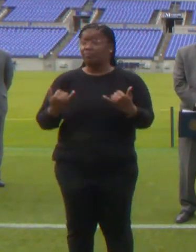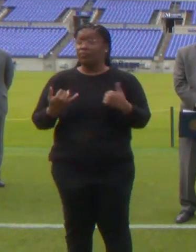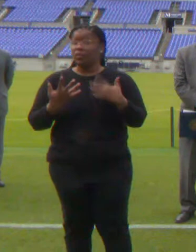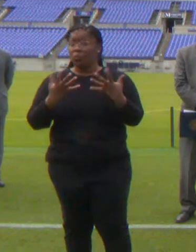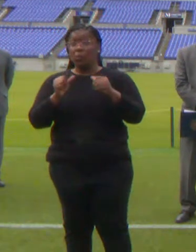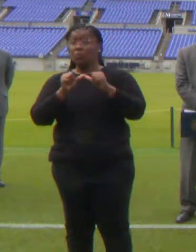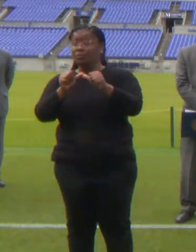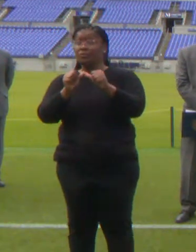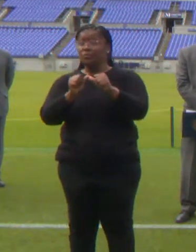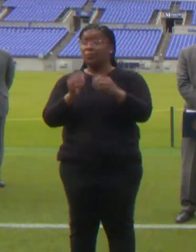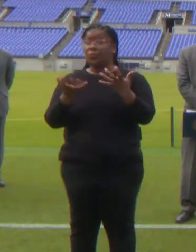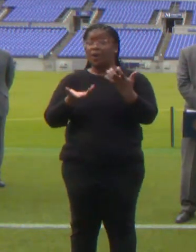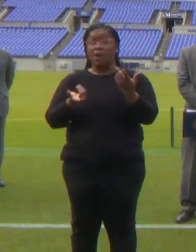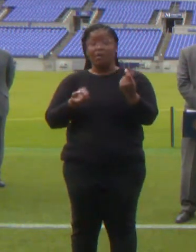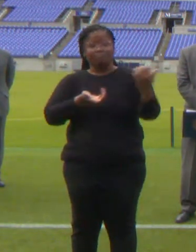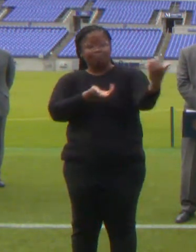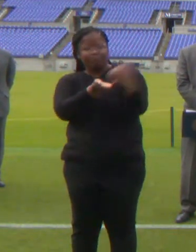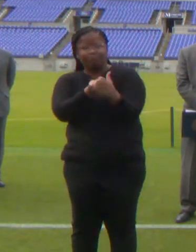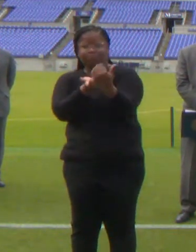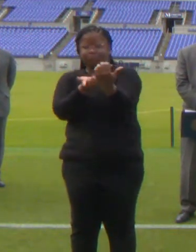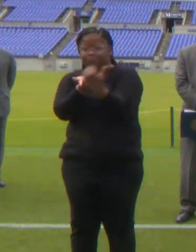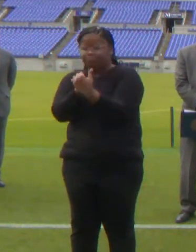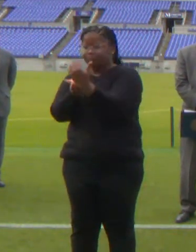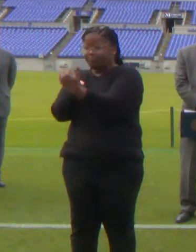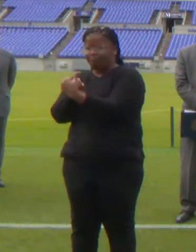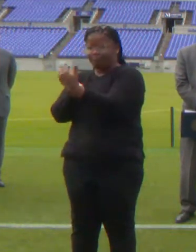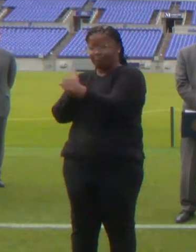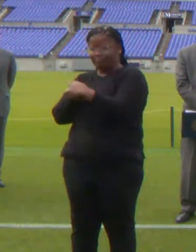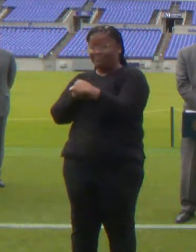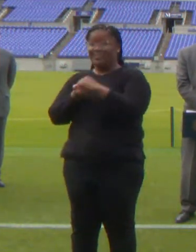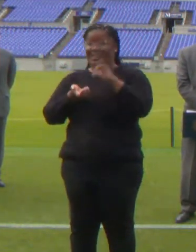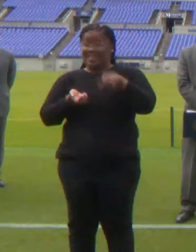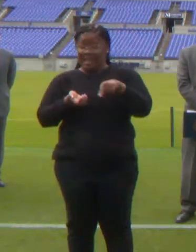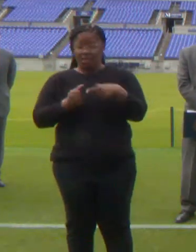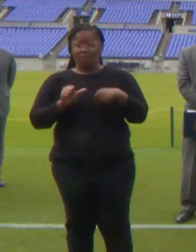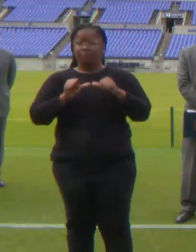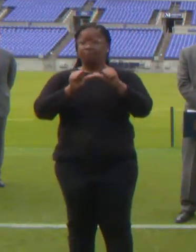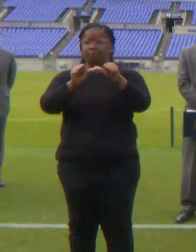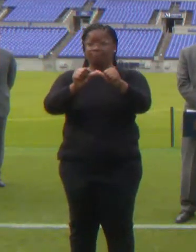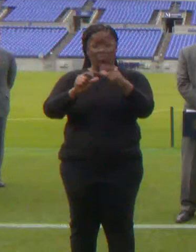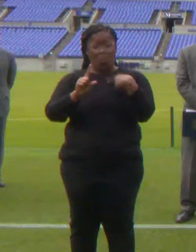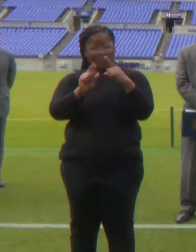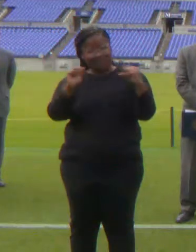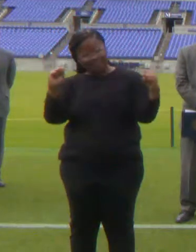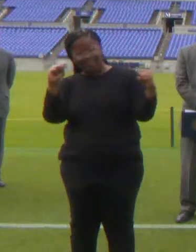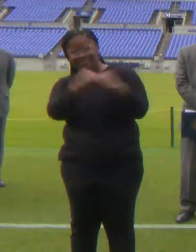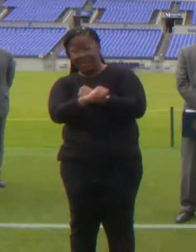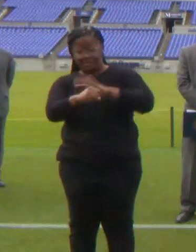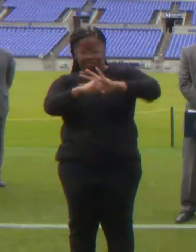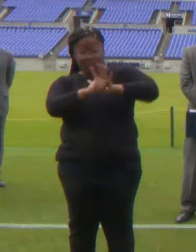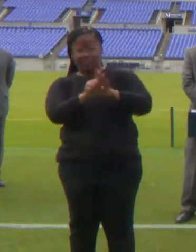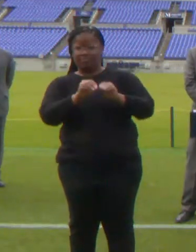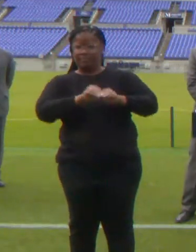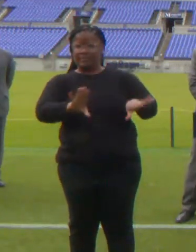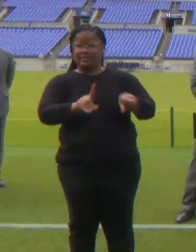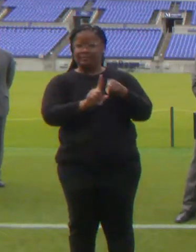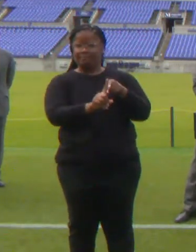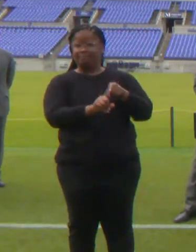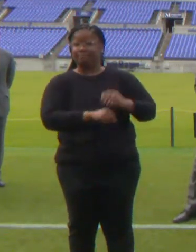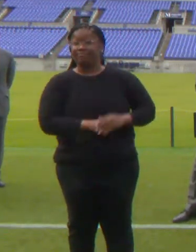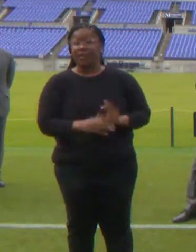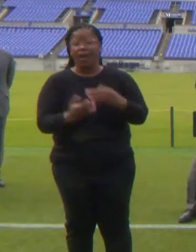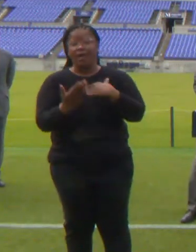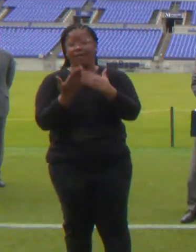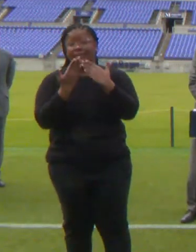as we remain unyielding and fighting the coronavirus. Again, I would like to thank our partners and the community and